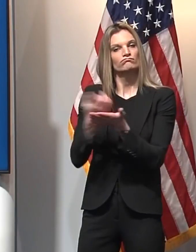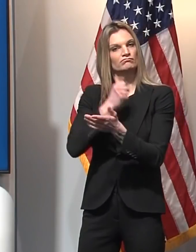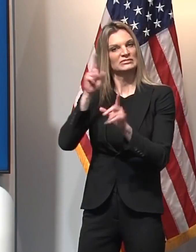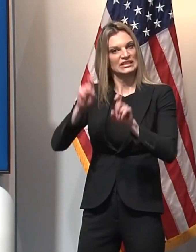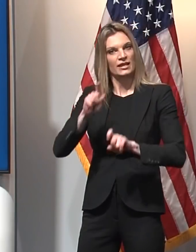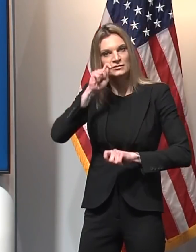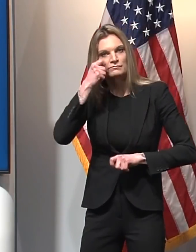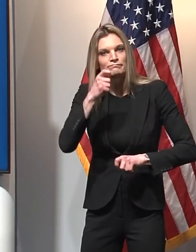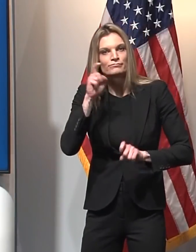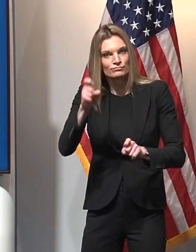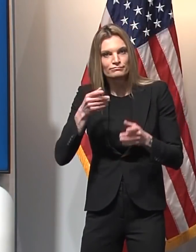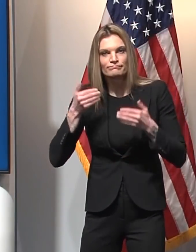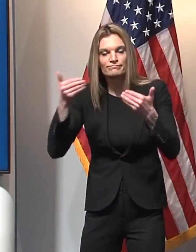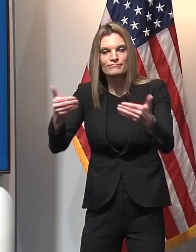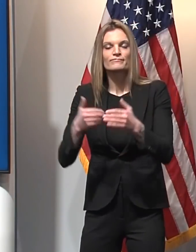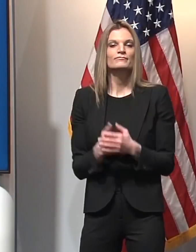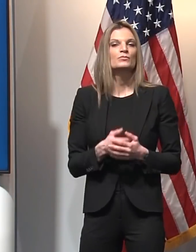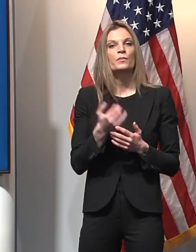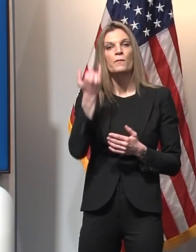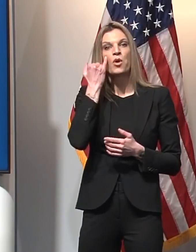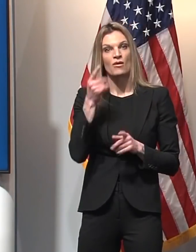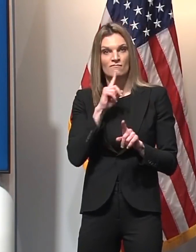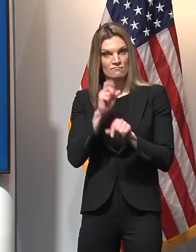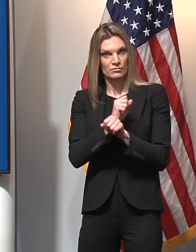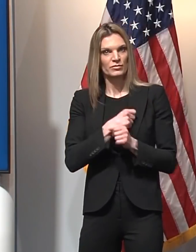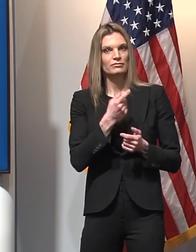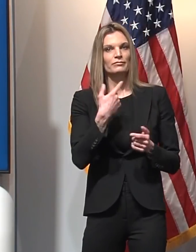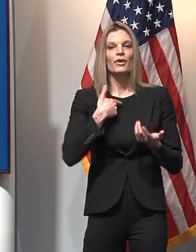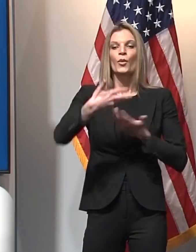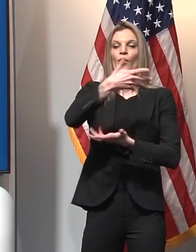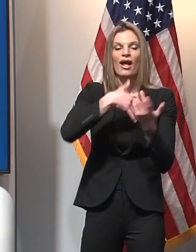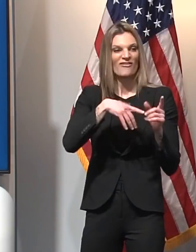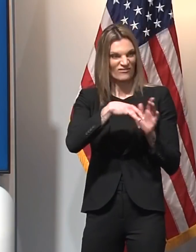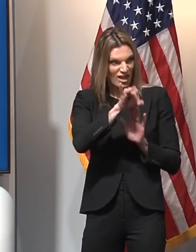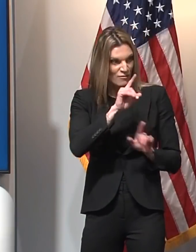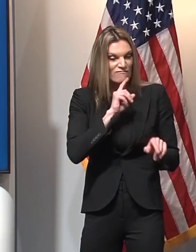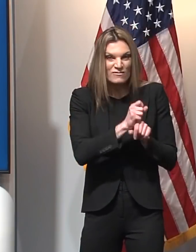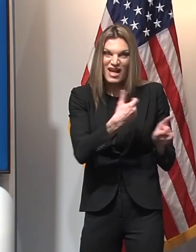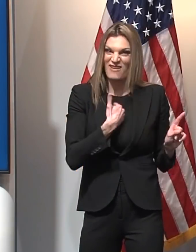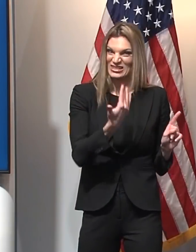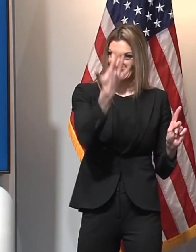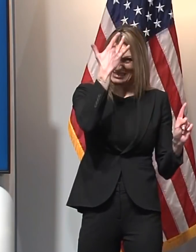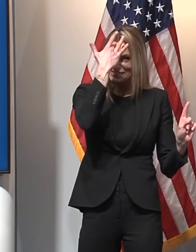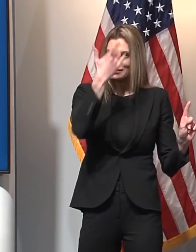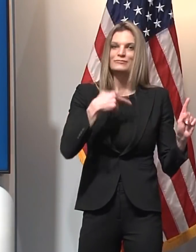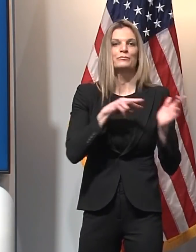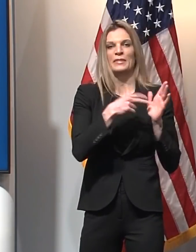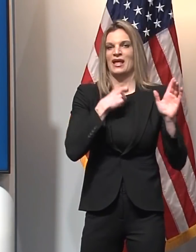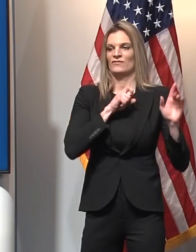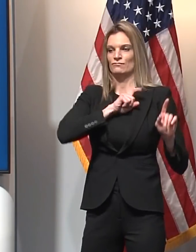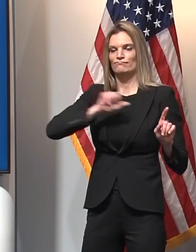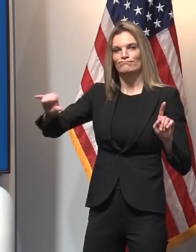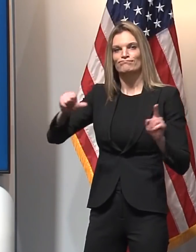or if you've recently traveled to a place that is known to have a COVID-19 variant that is circulating.